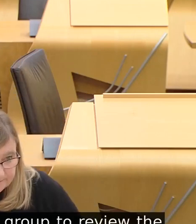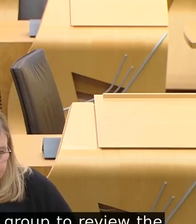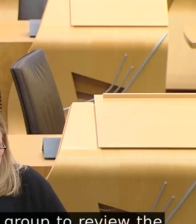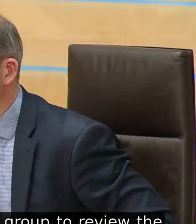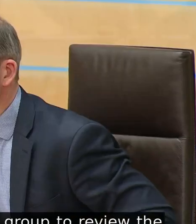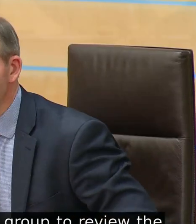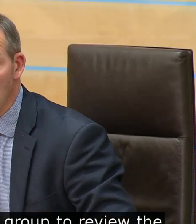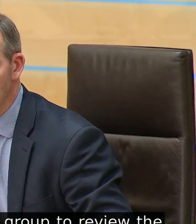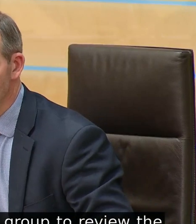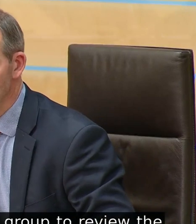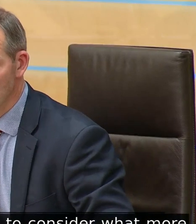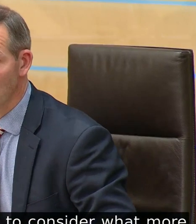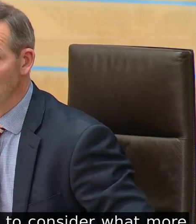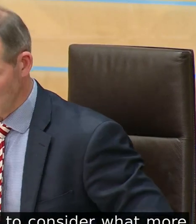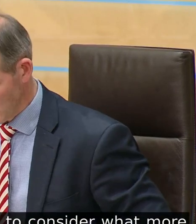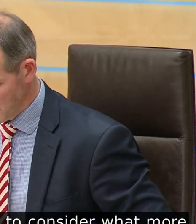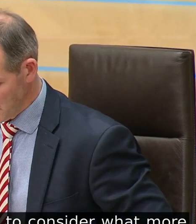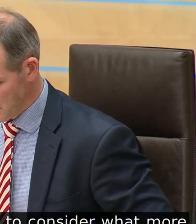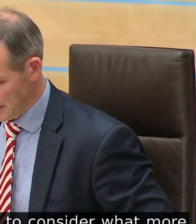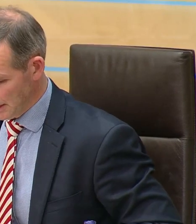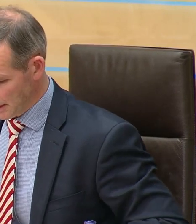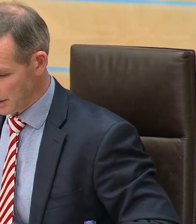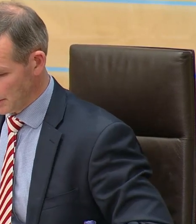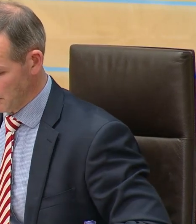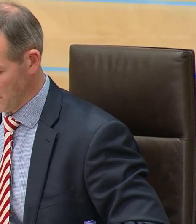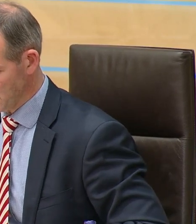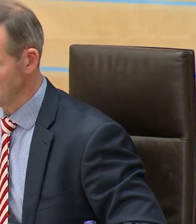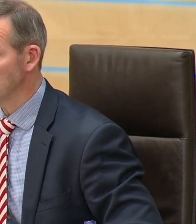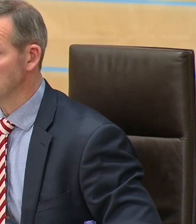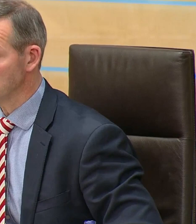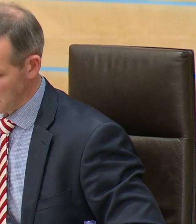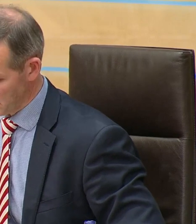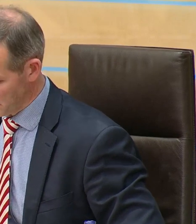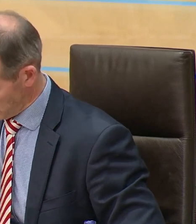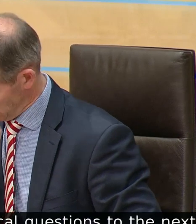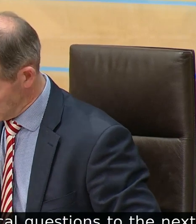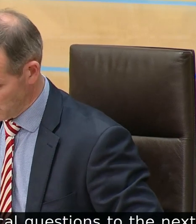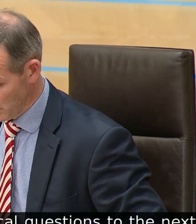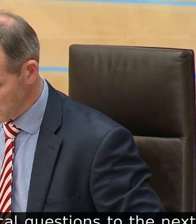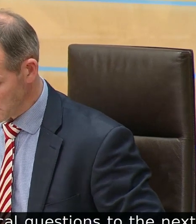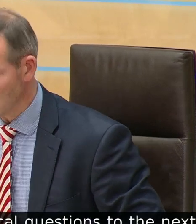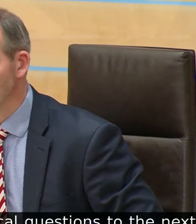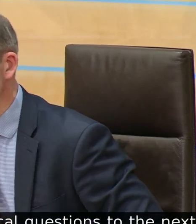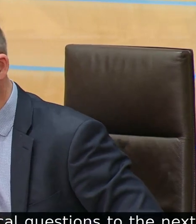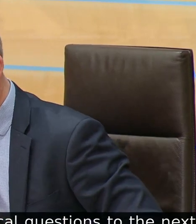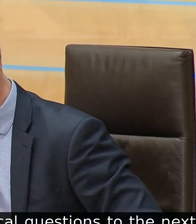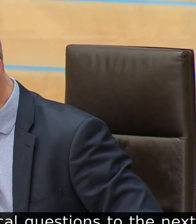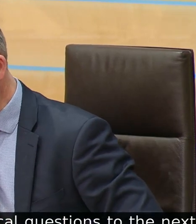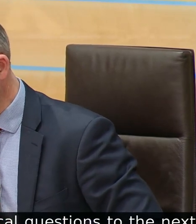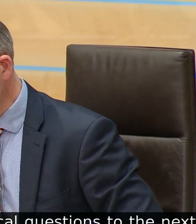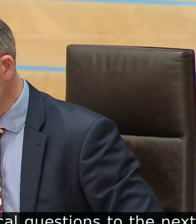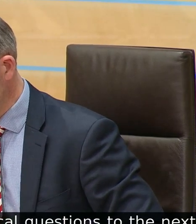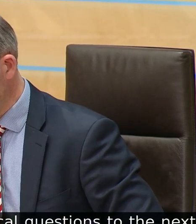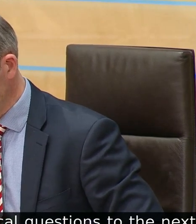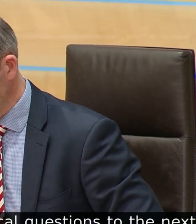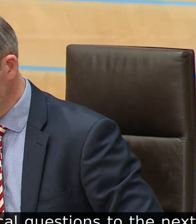Thank you. That concludes topical questions. The next item of business is a statement by Shona Robeson on Autumn Statement,